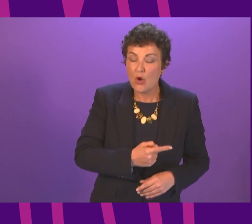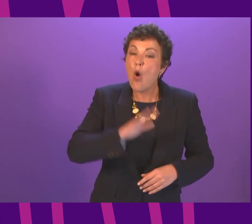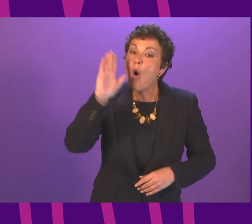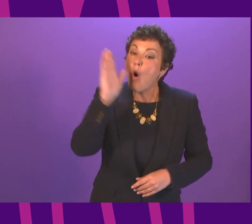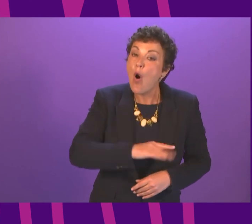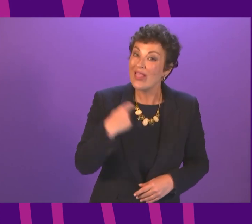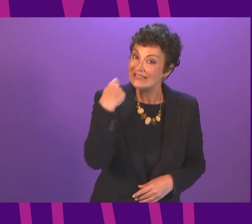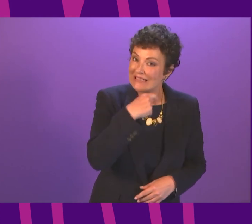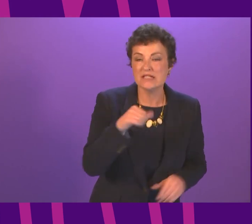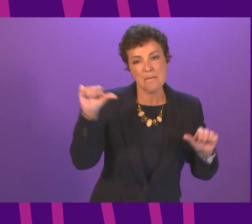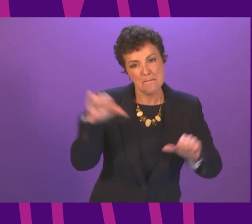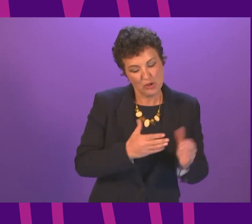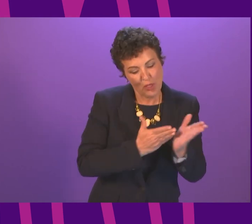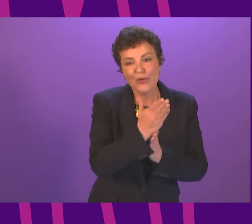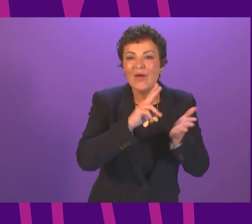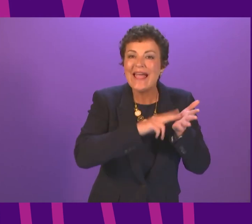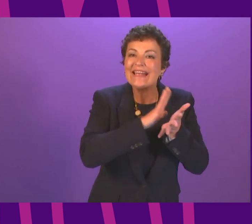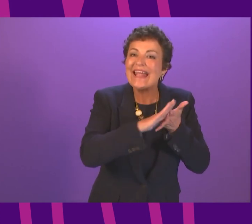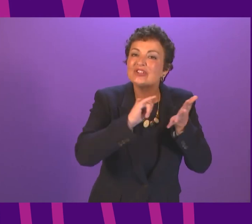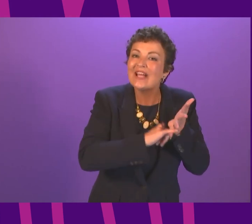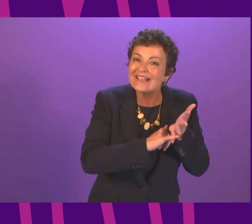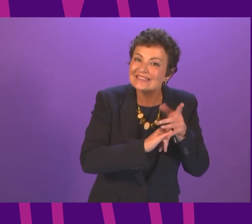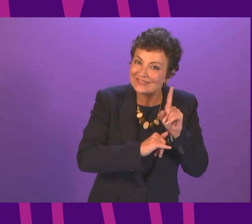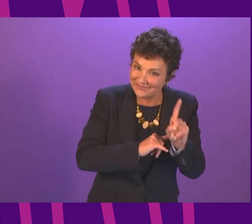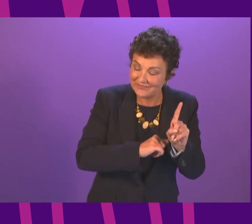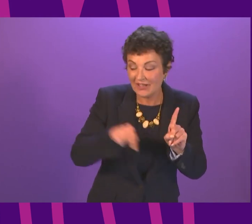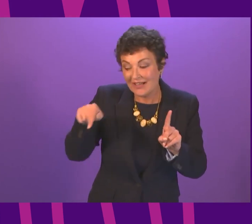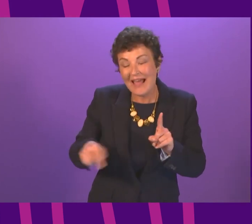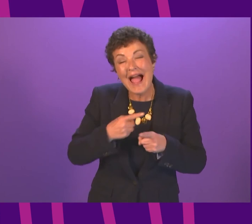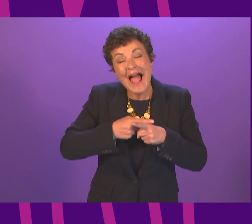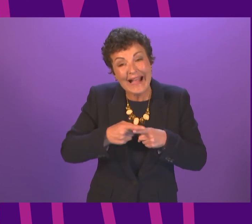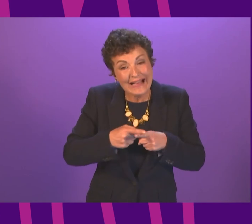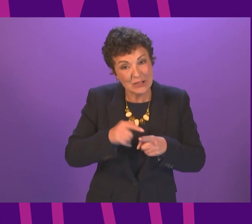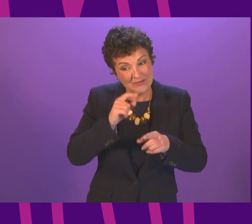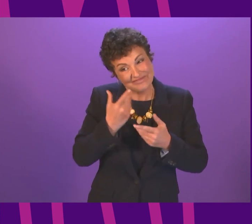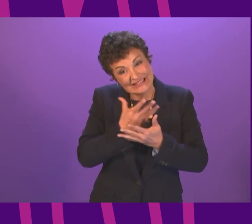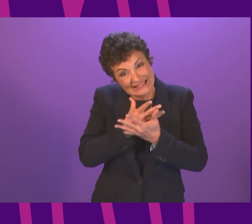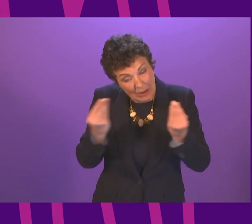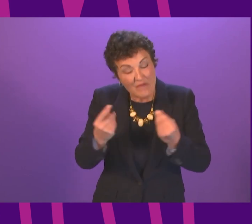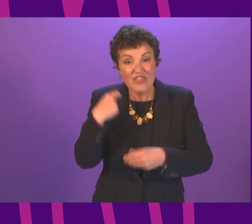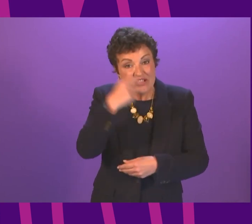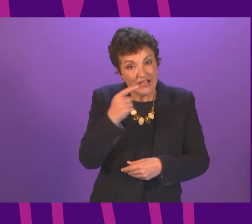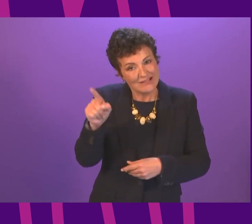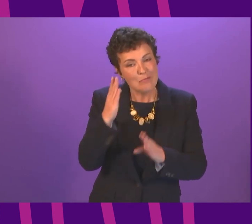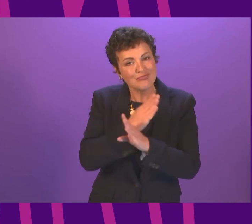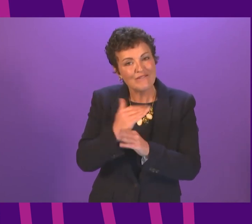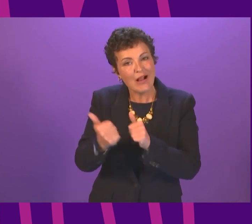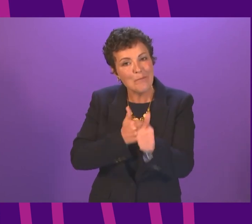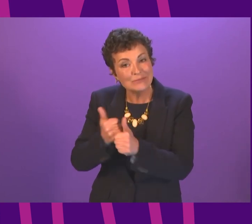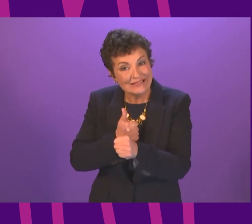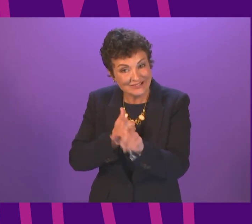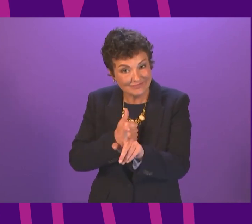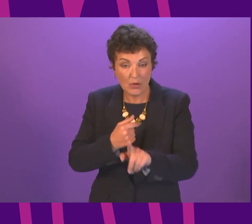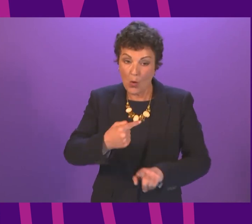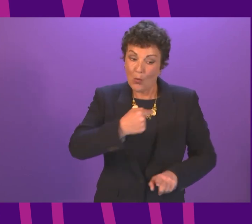tests, where in England many of the tests are outsourced to private companies. So one of the reassurances, I suppose, I can give is around quality because we do